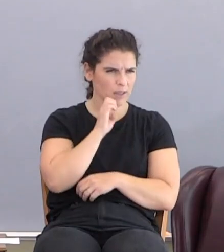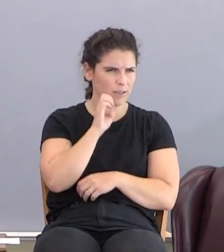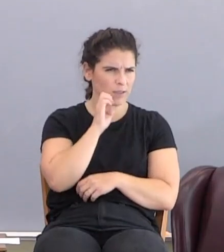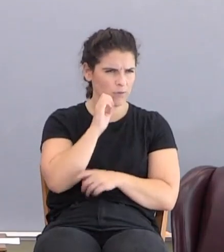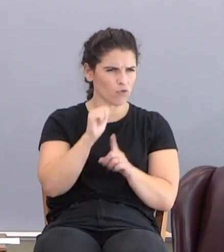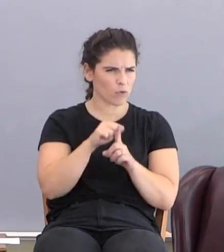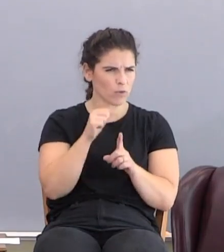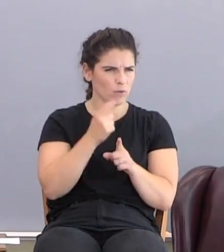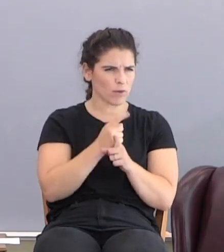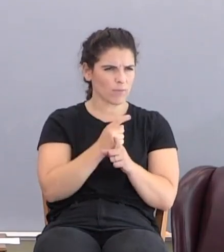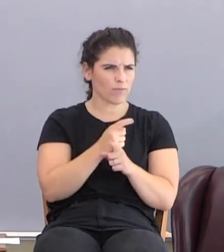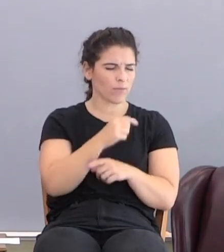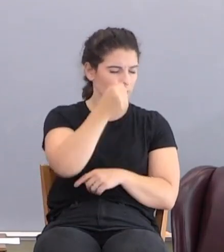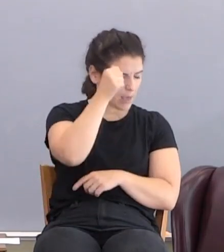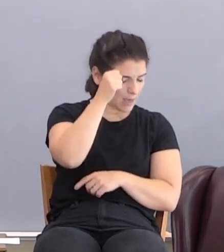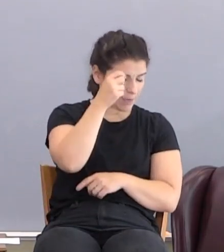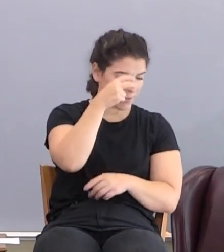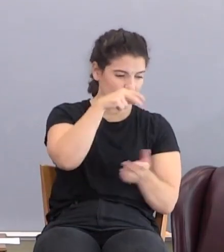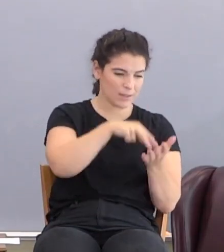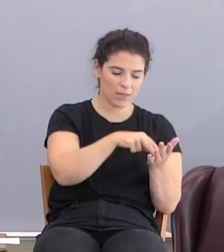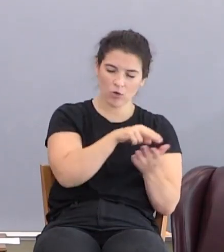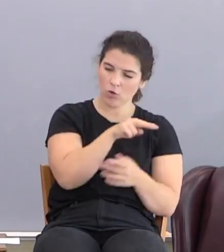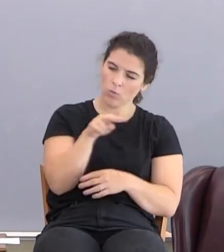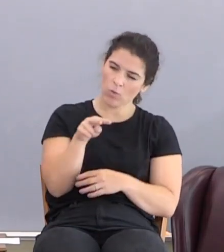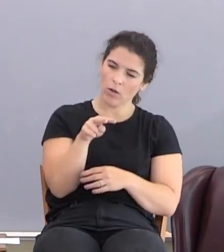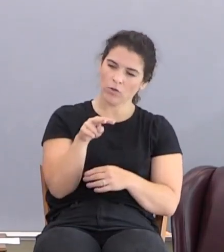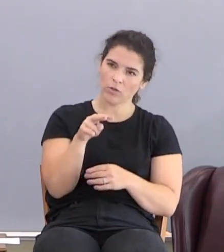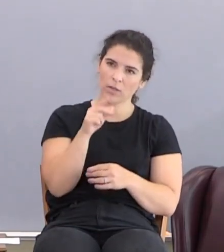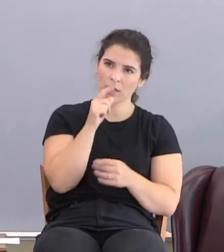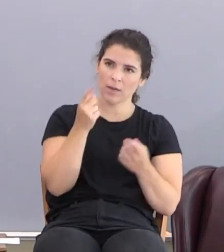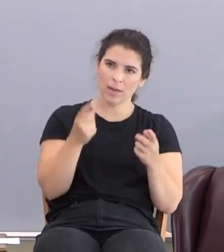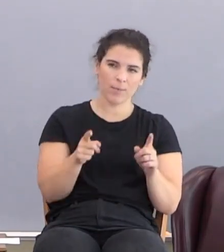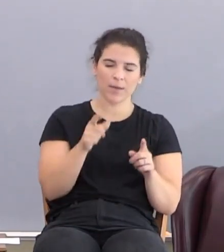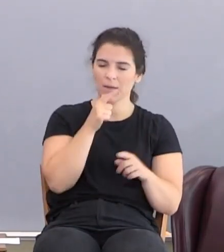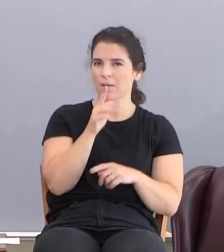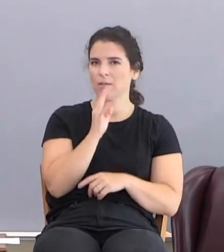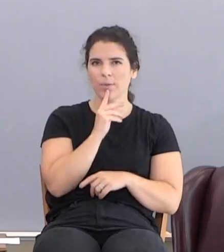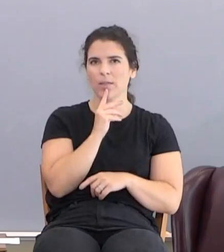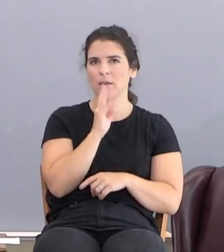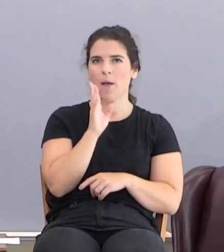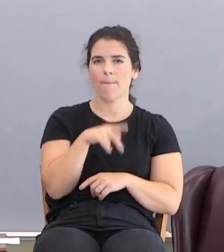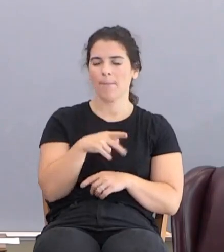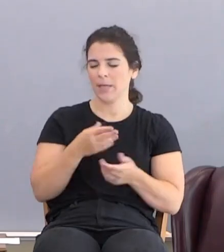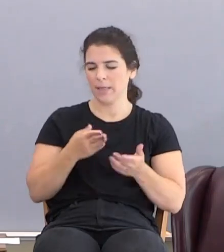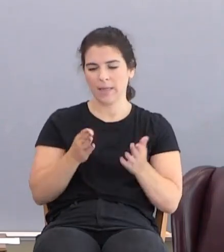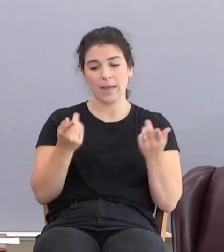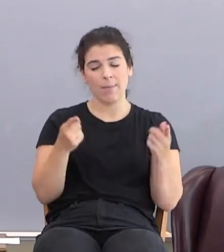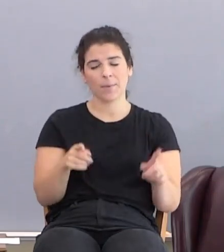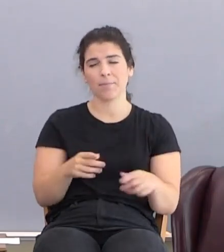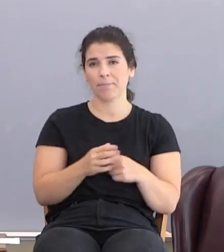Genesis 3, Adam is standing right there watching it happen. He didn't speak up. He let it happen.